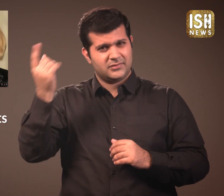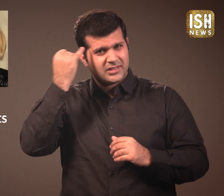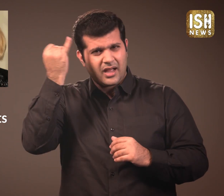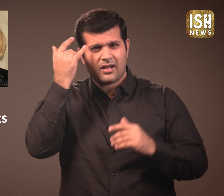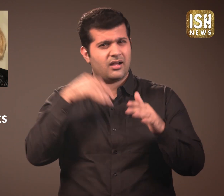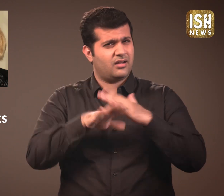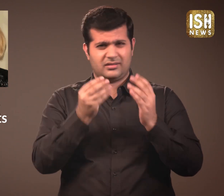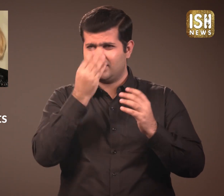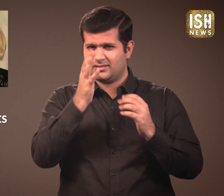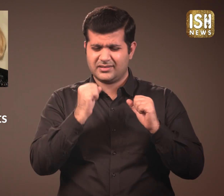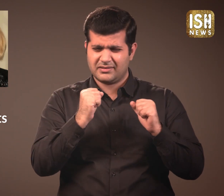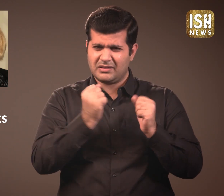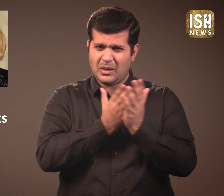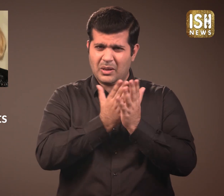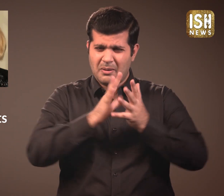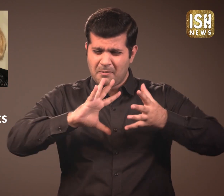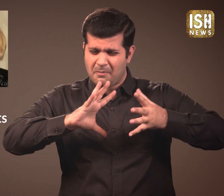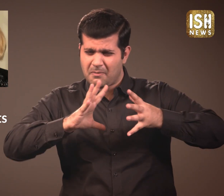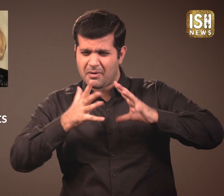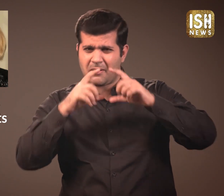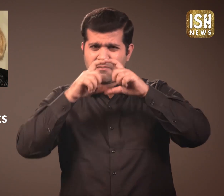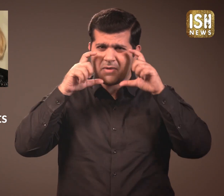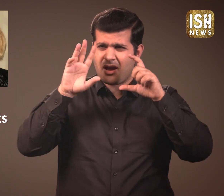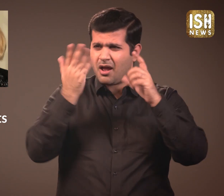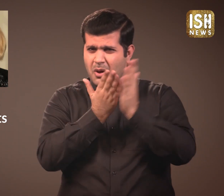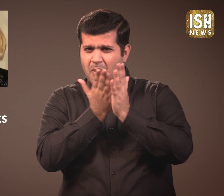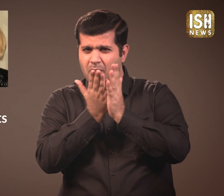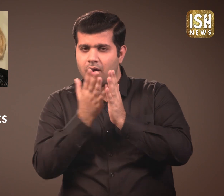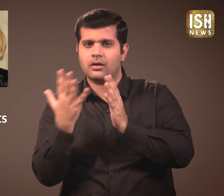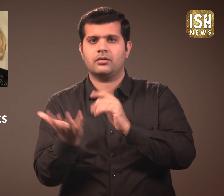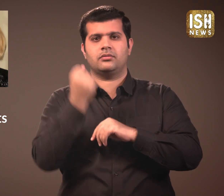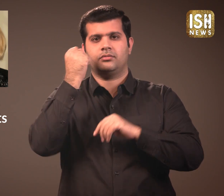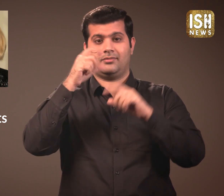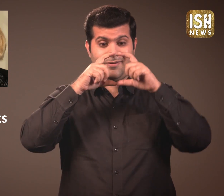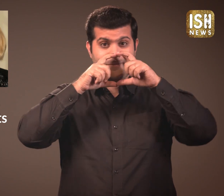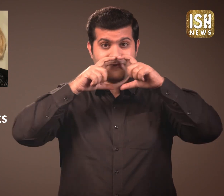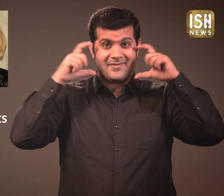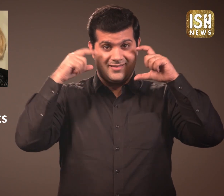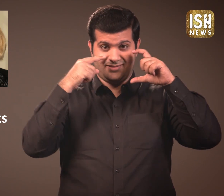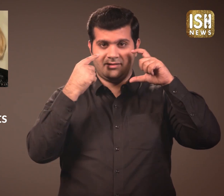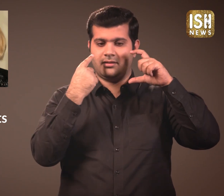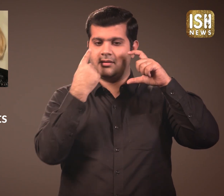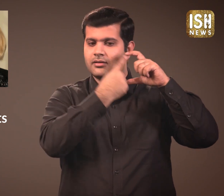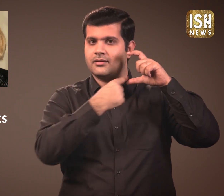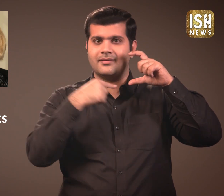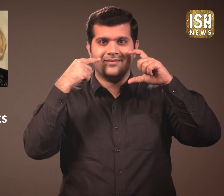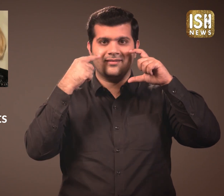Her idea was not easy. She worked very hard and finally created a clear surgical mask.